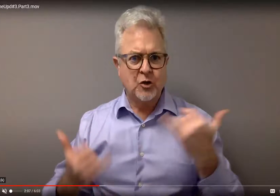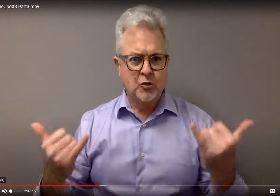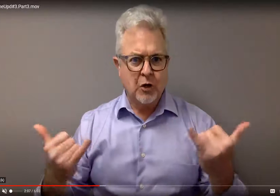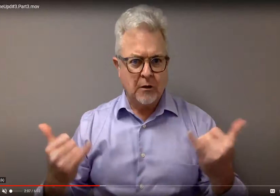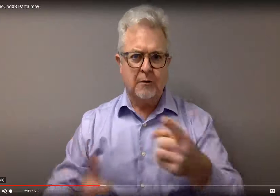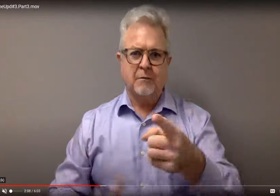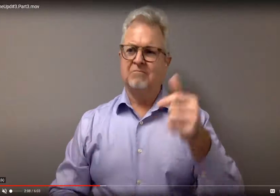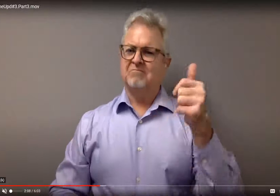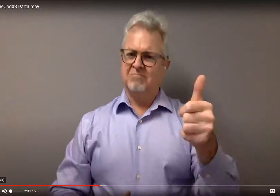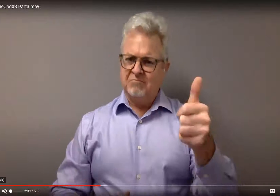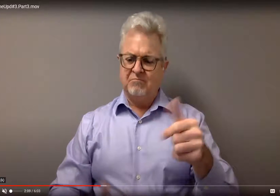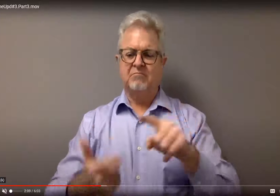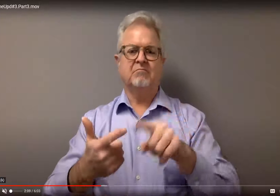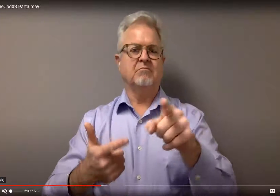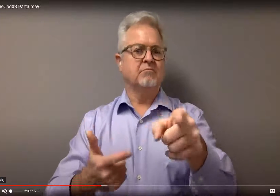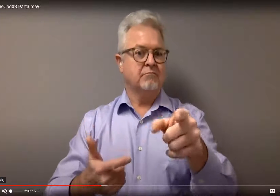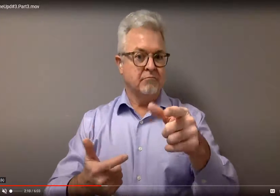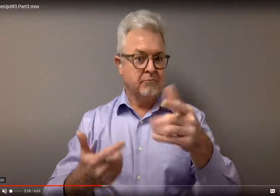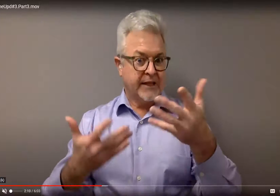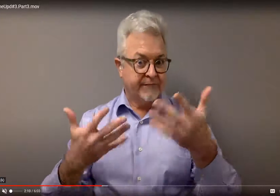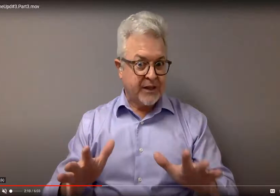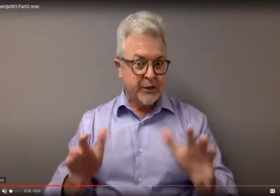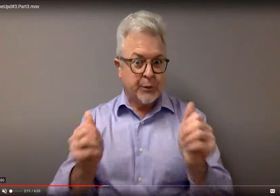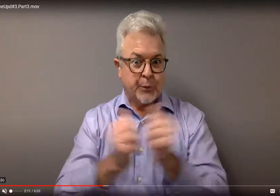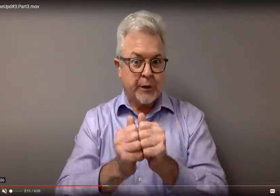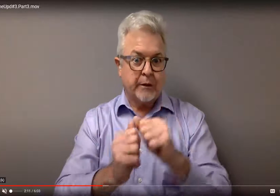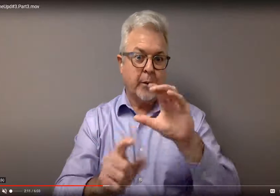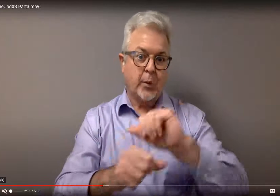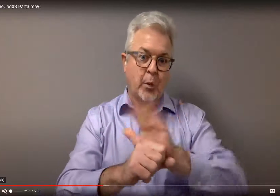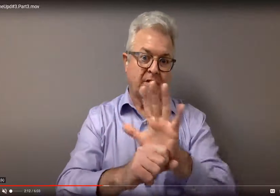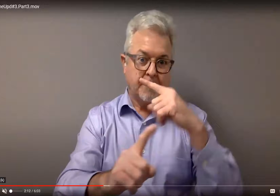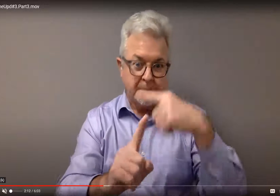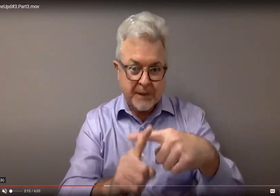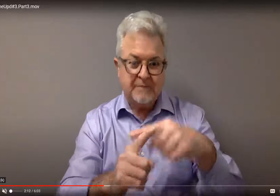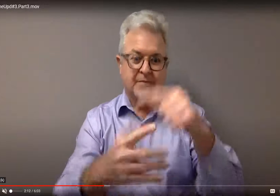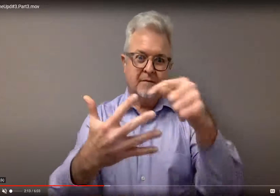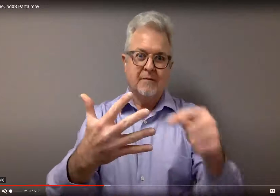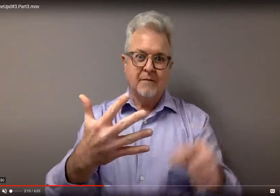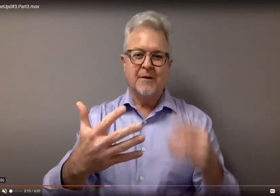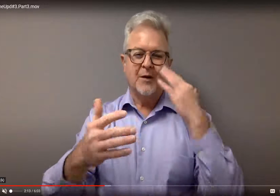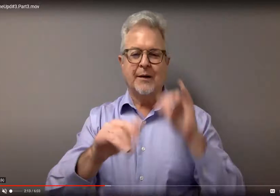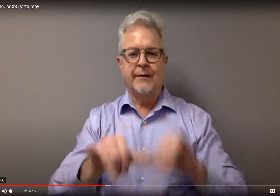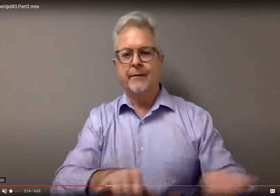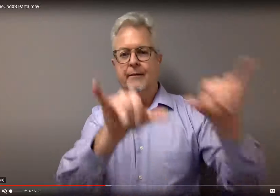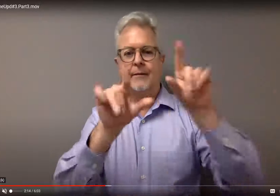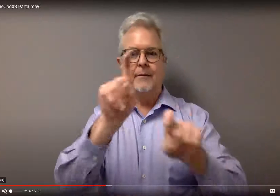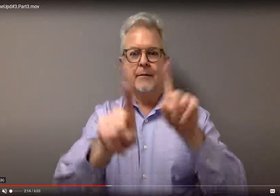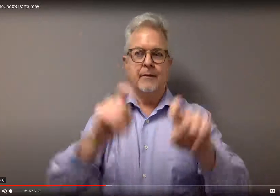that everyone has asked you recently about COVID when you go somewhere. Are you feeling well? Have you been around